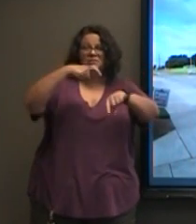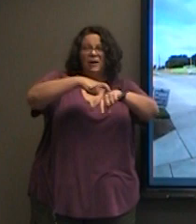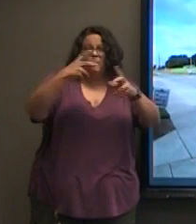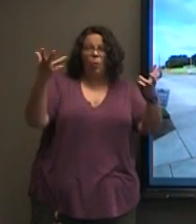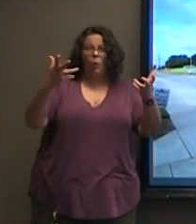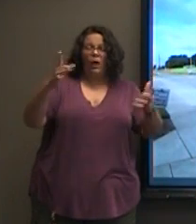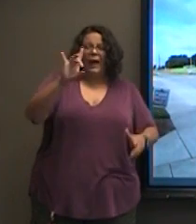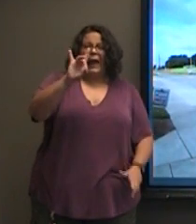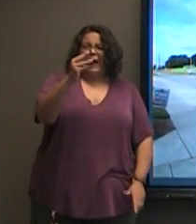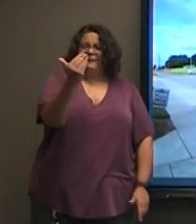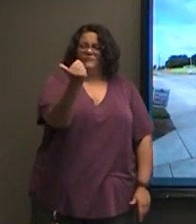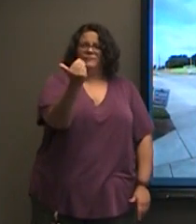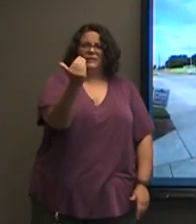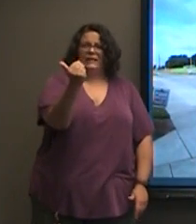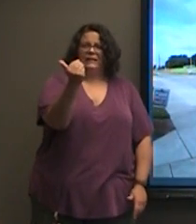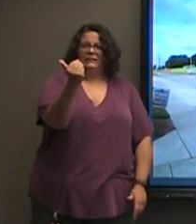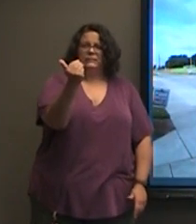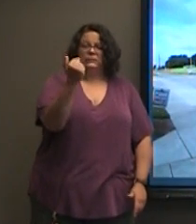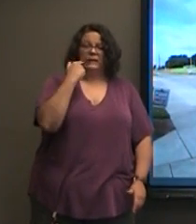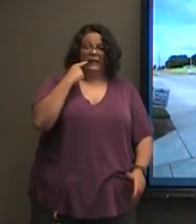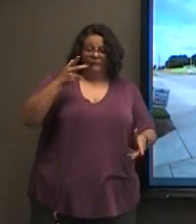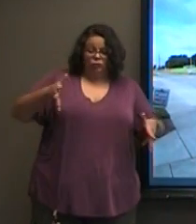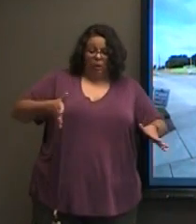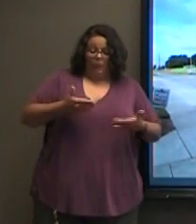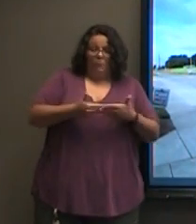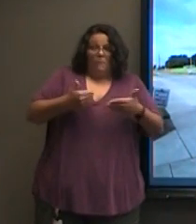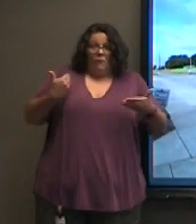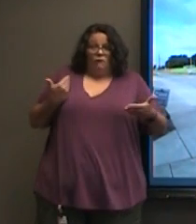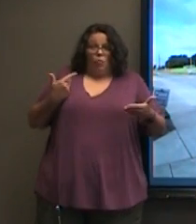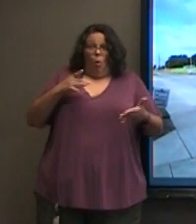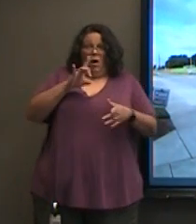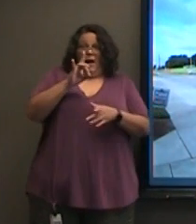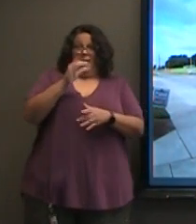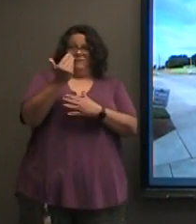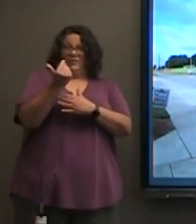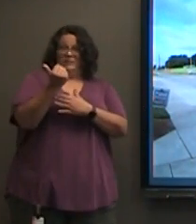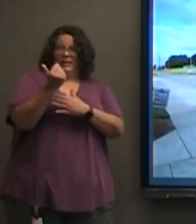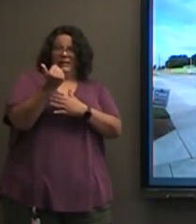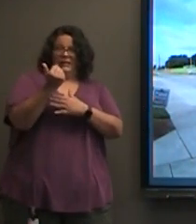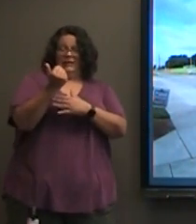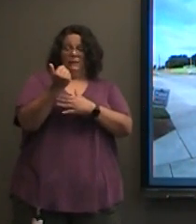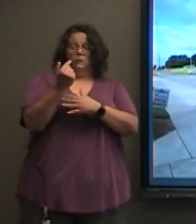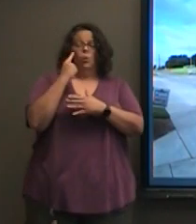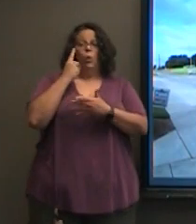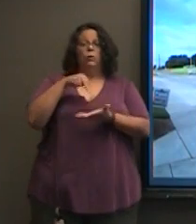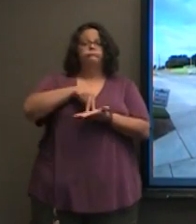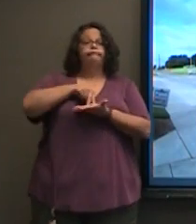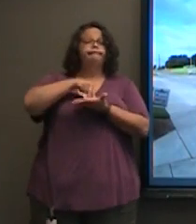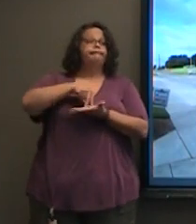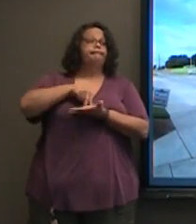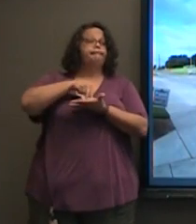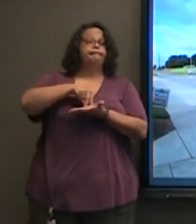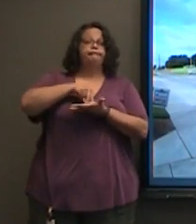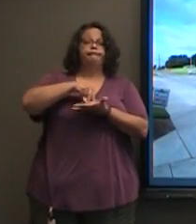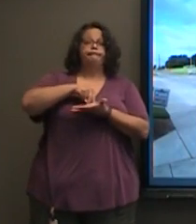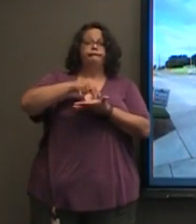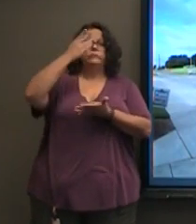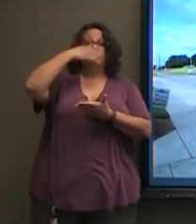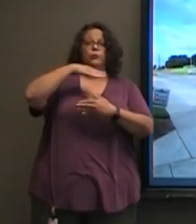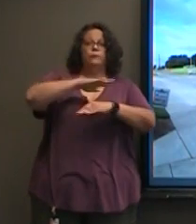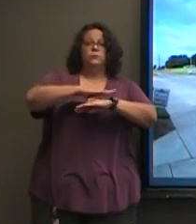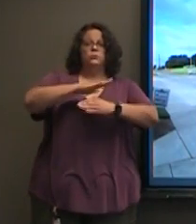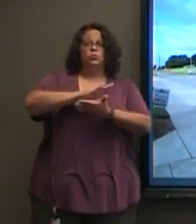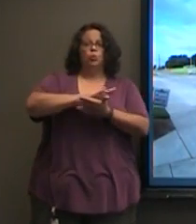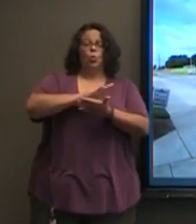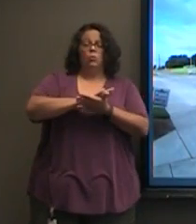So if your students are dropped off prior to 8 15, they are going to be standing out in front of the school and they may or may not